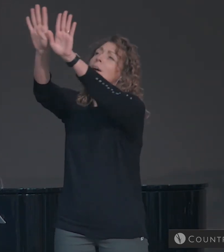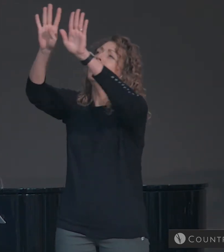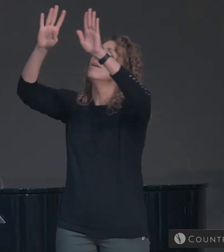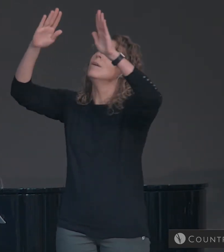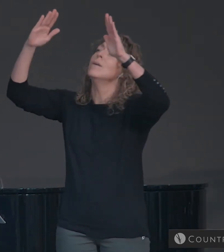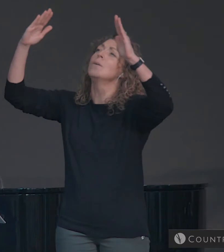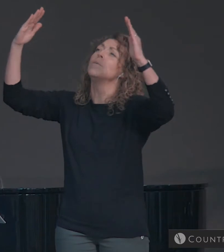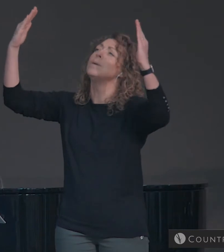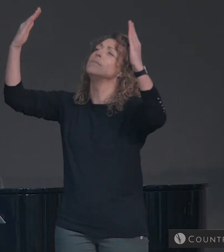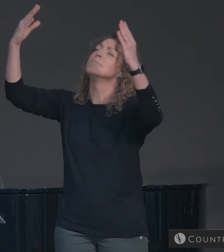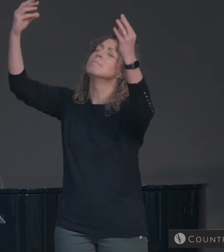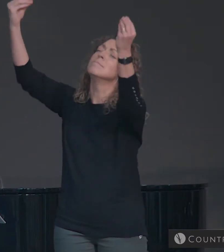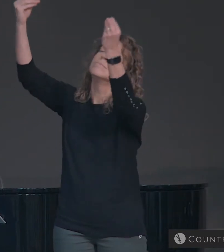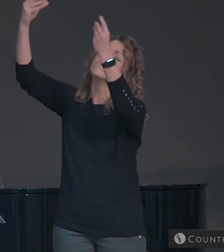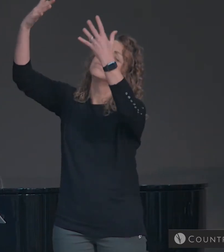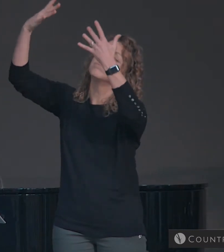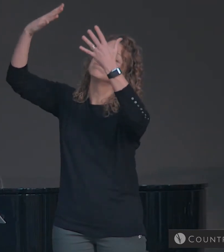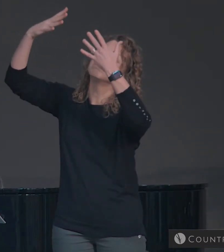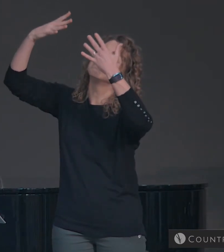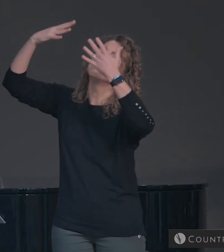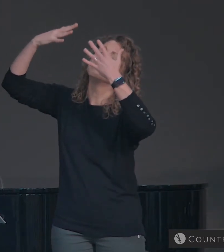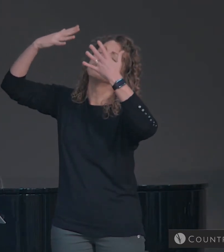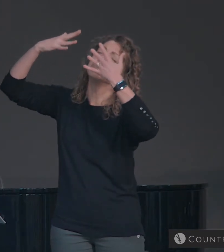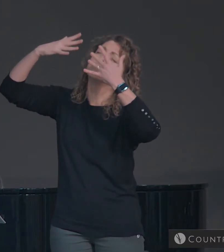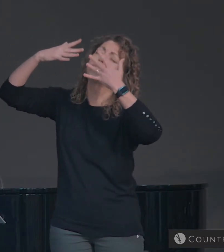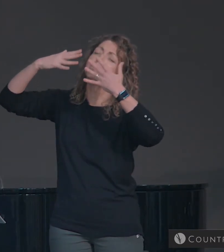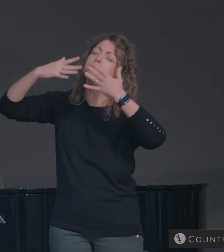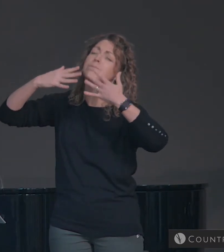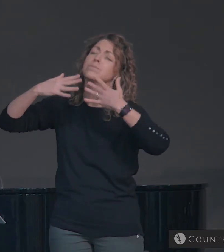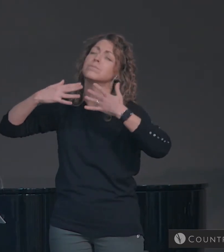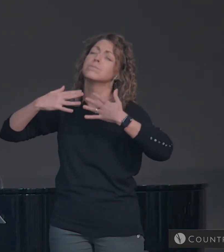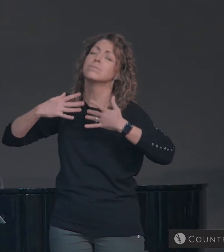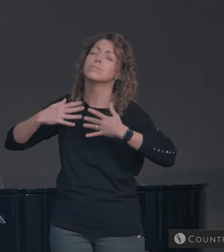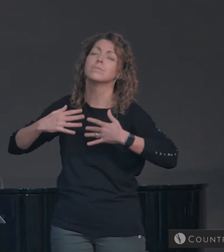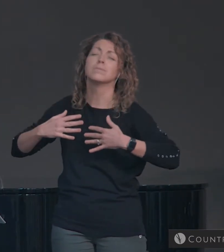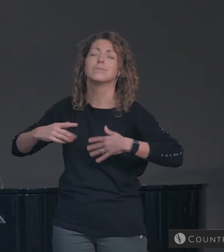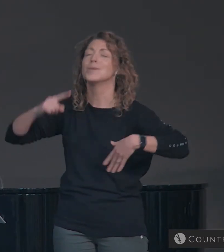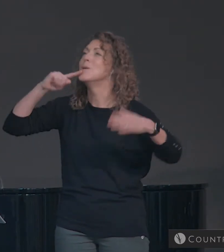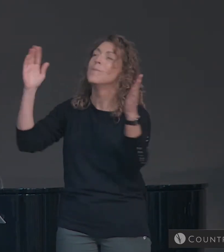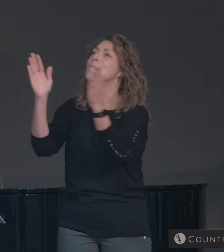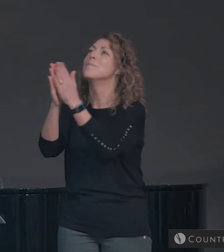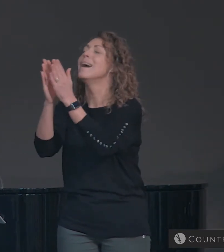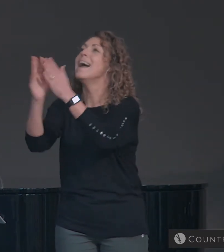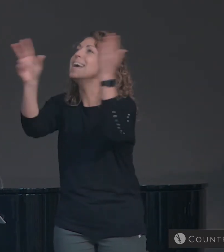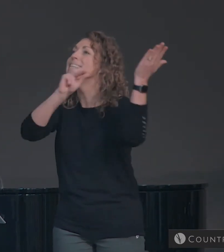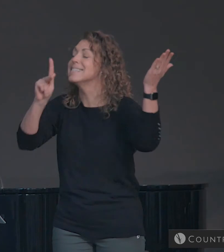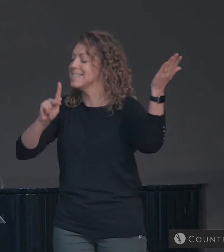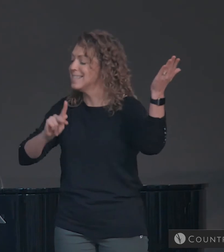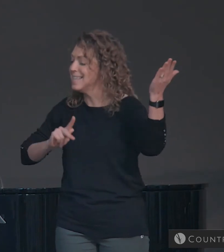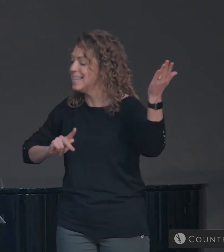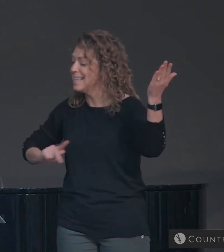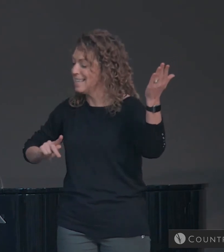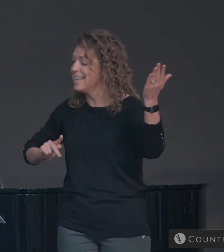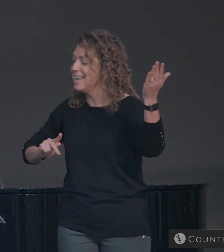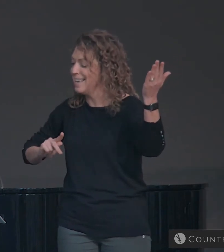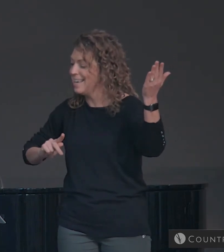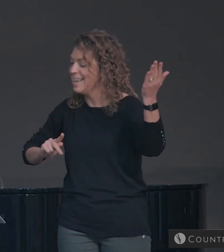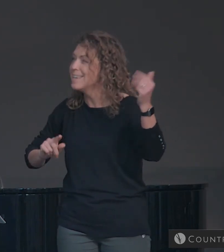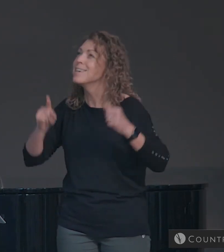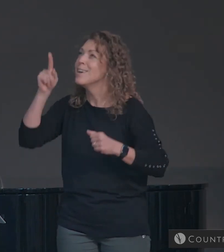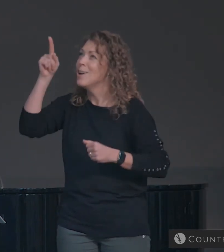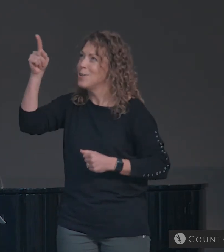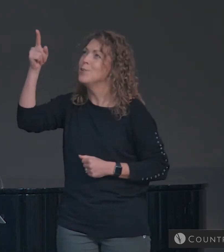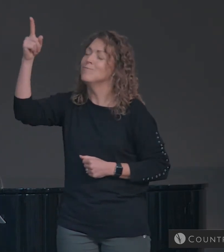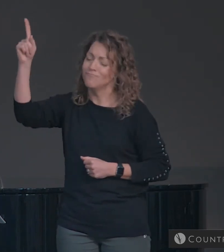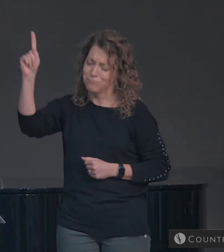heaven opened up, pouring out on us. Oh, praise the king